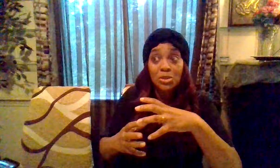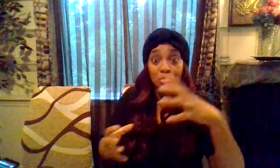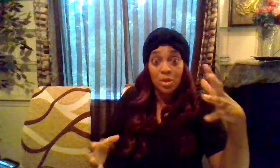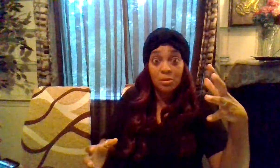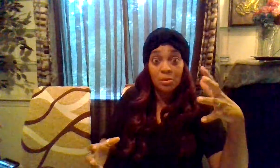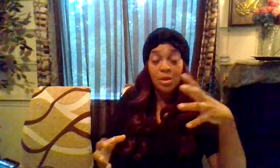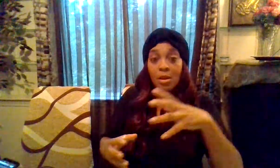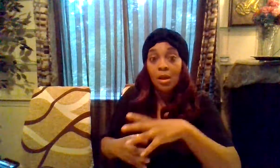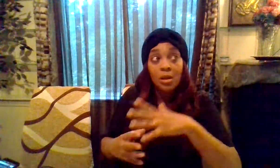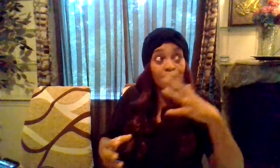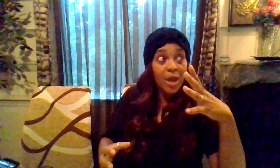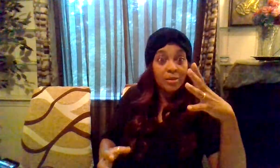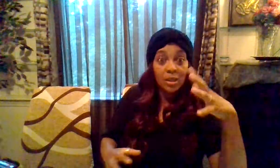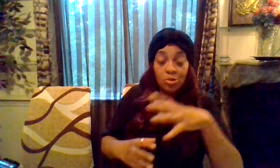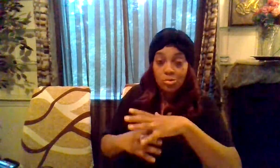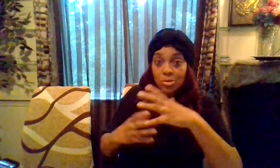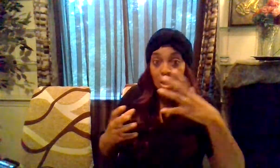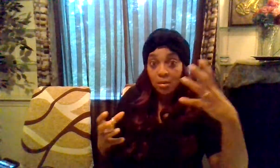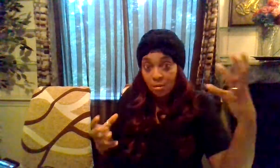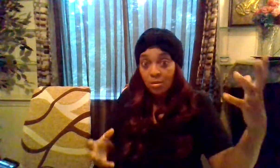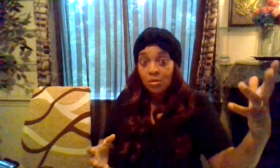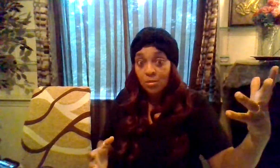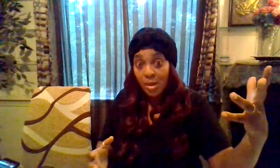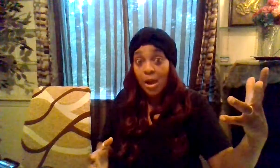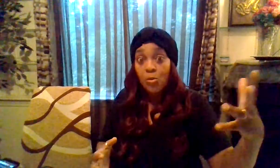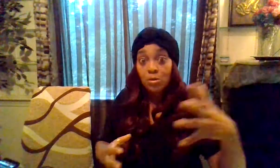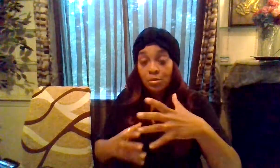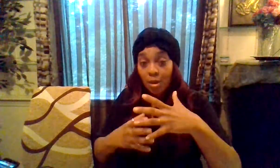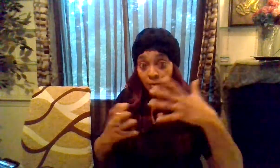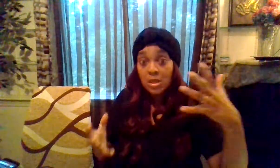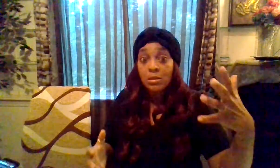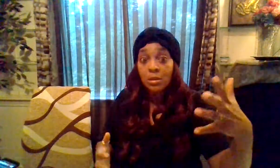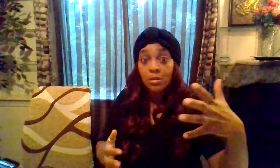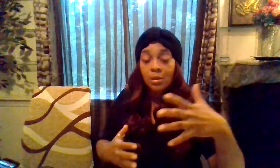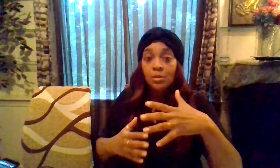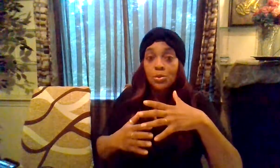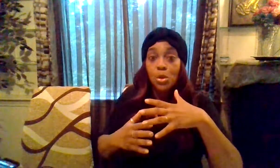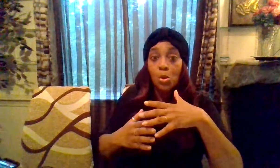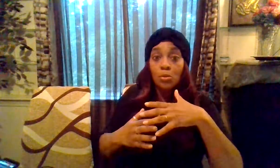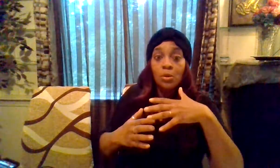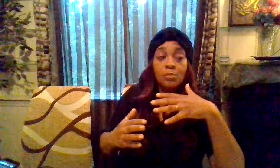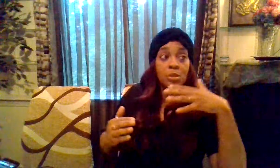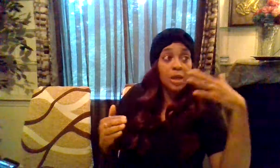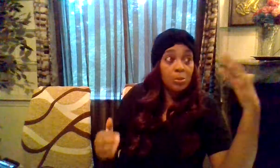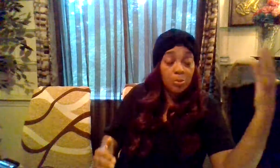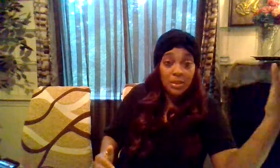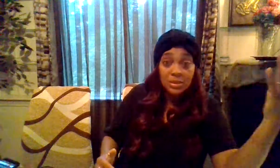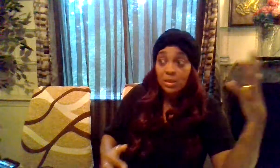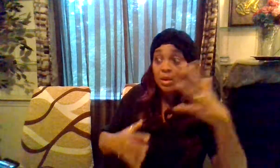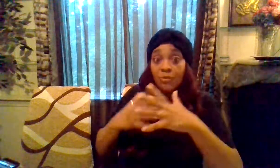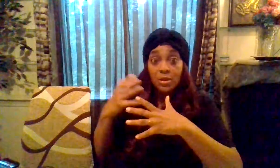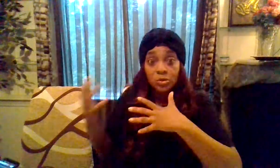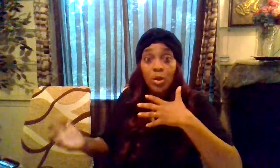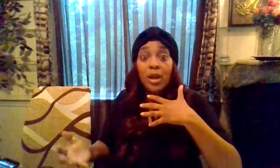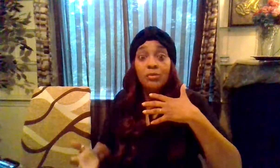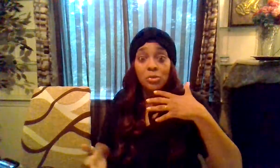strength an impact that can create power of healing you know being able to place love into a hateful